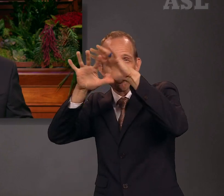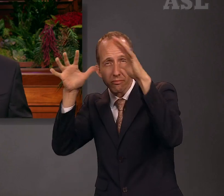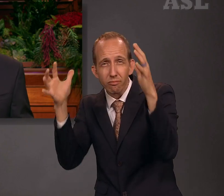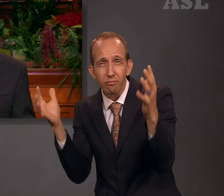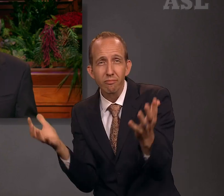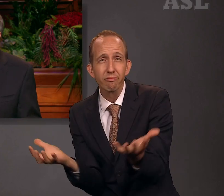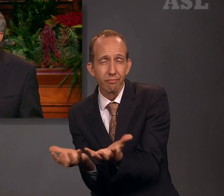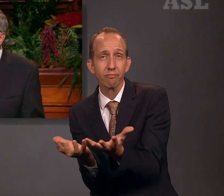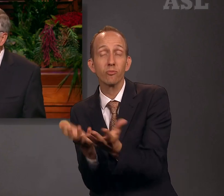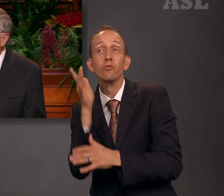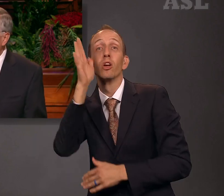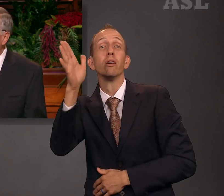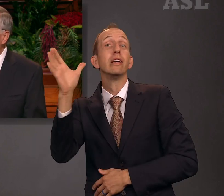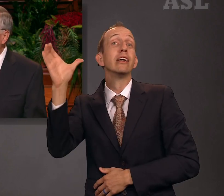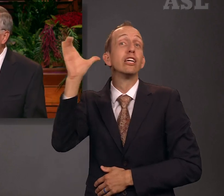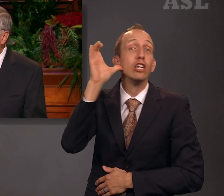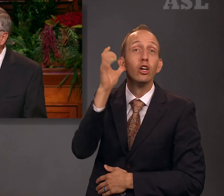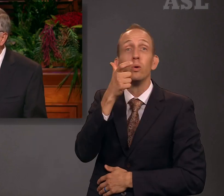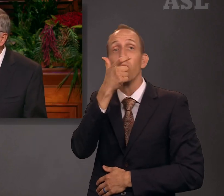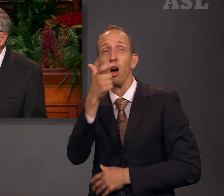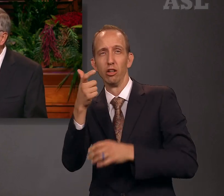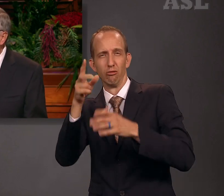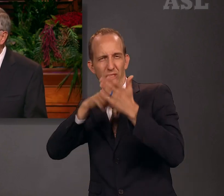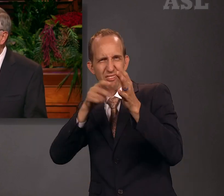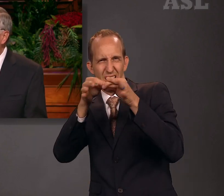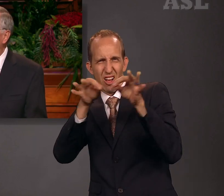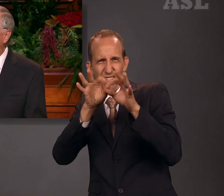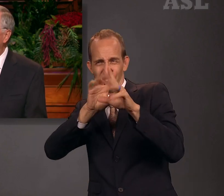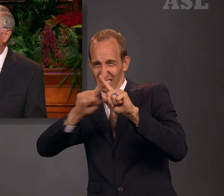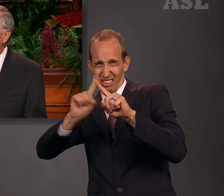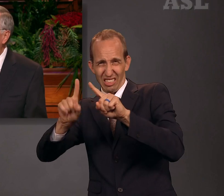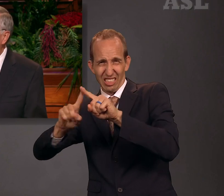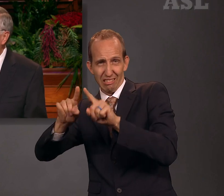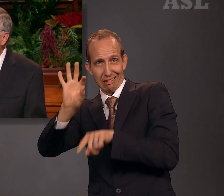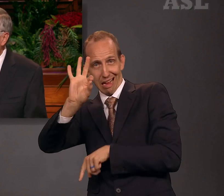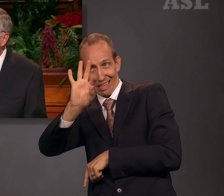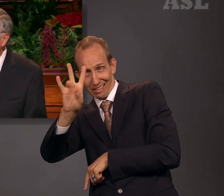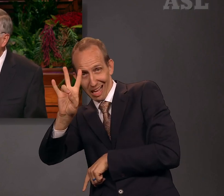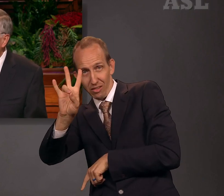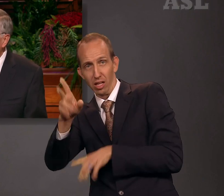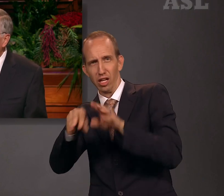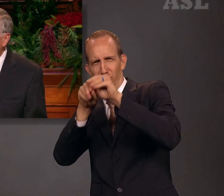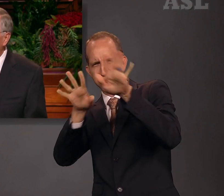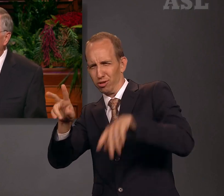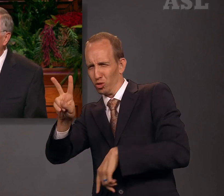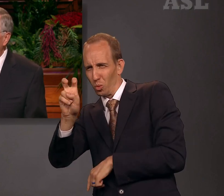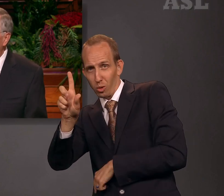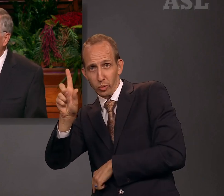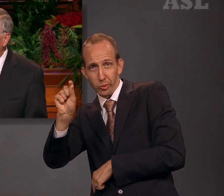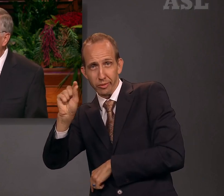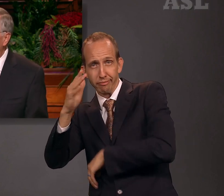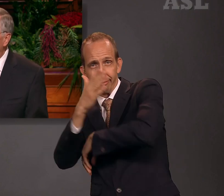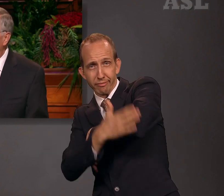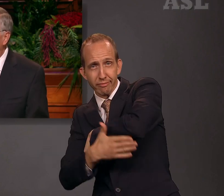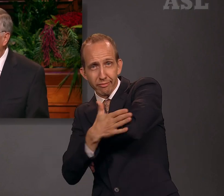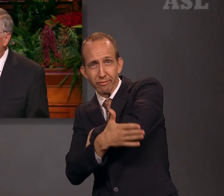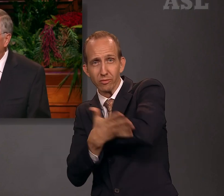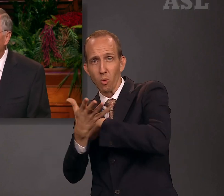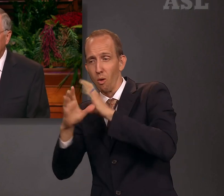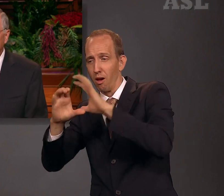Eventually, these words will be heard and read in 97 languages in more than 220 countries and